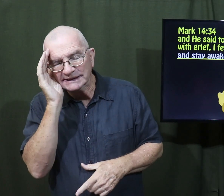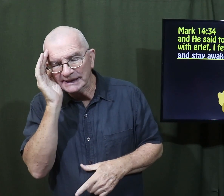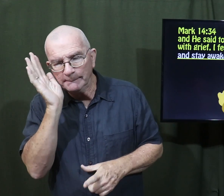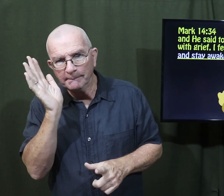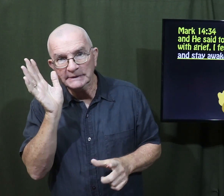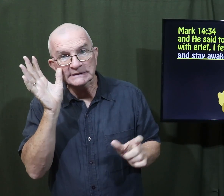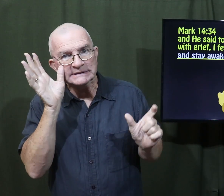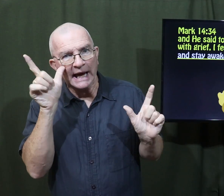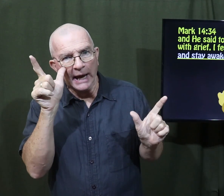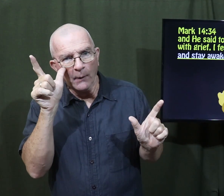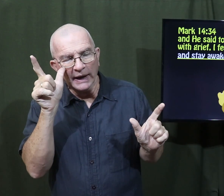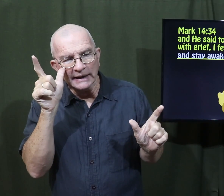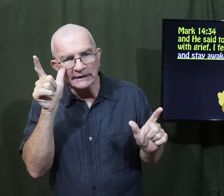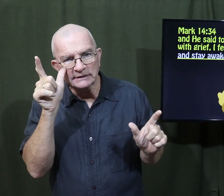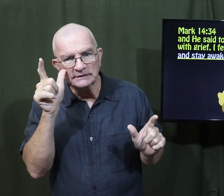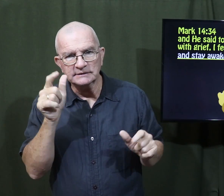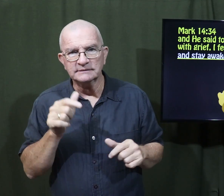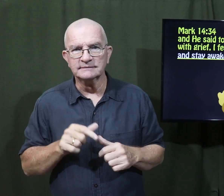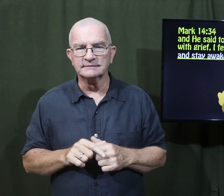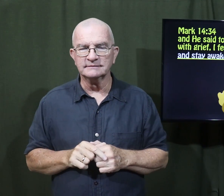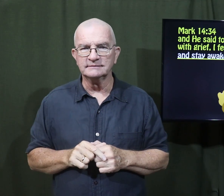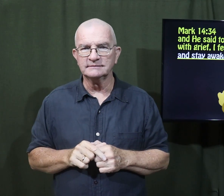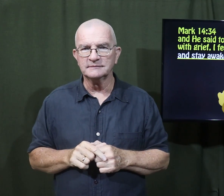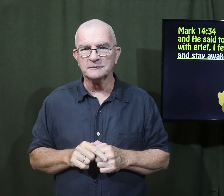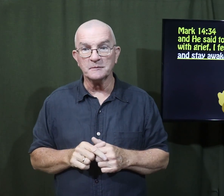Don't fall asleep. Stay awake.